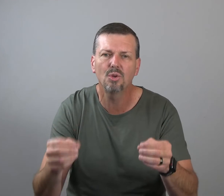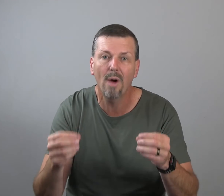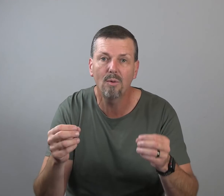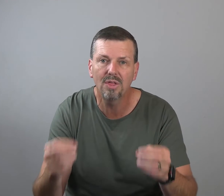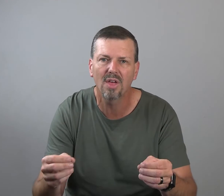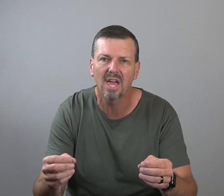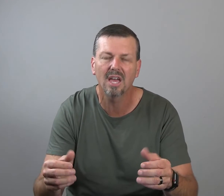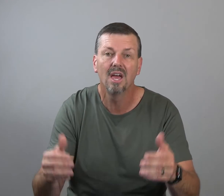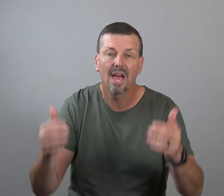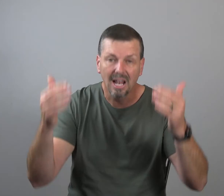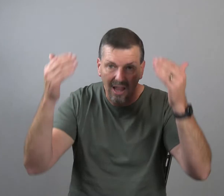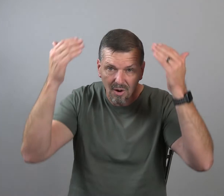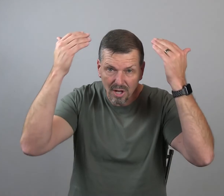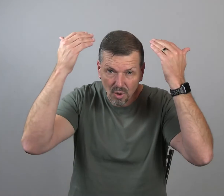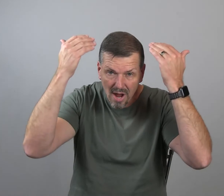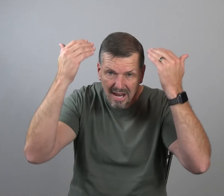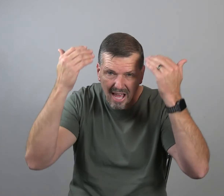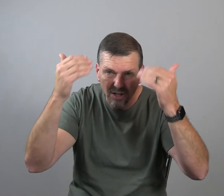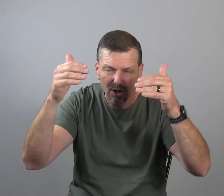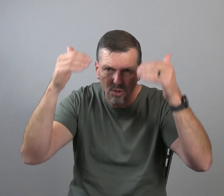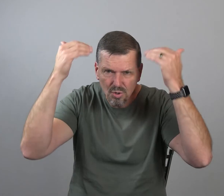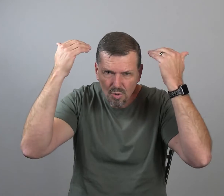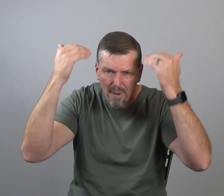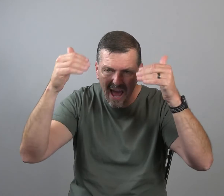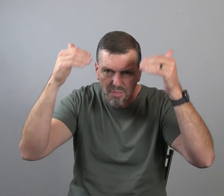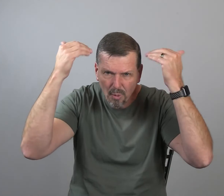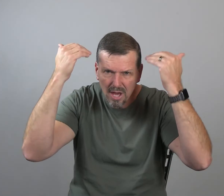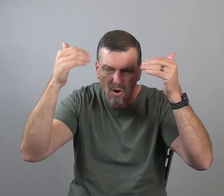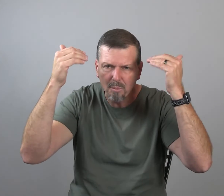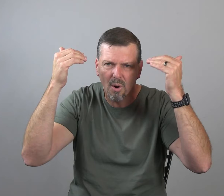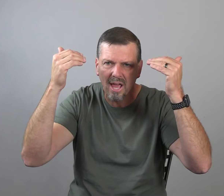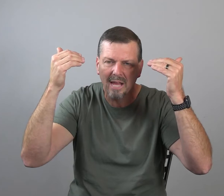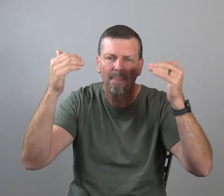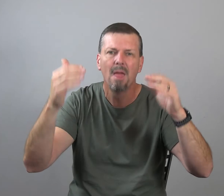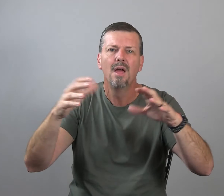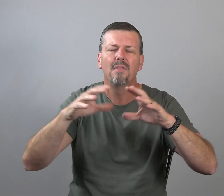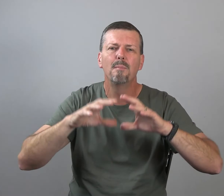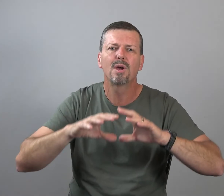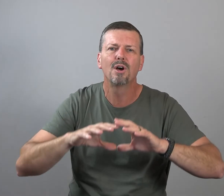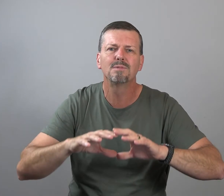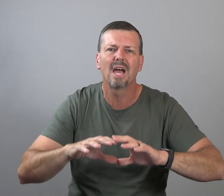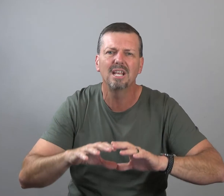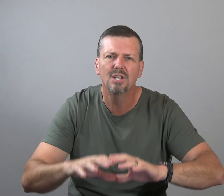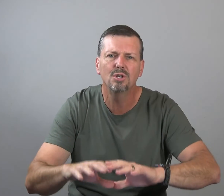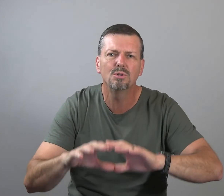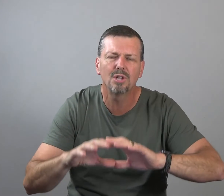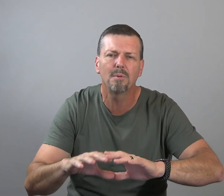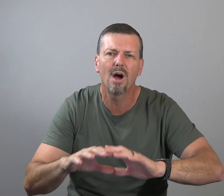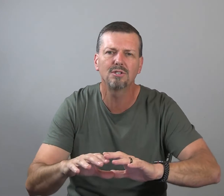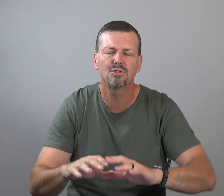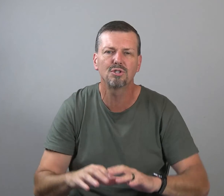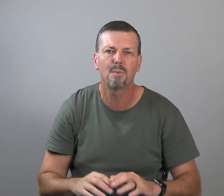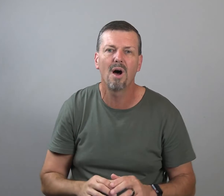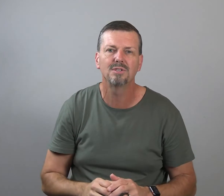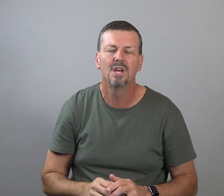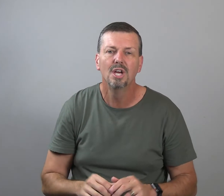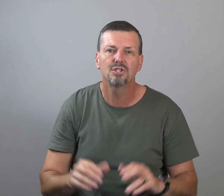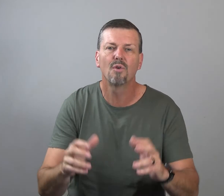the way we think and literally create a new pathway in our brain that becomes a new subconscious response. So